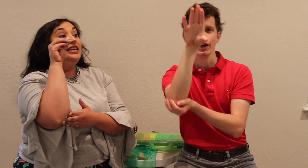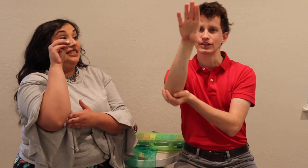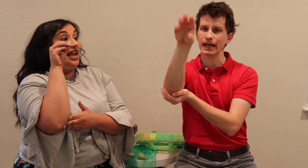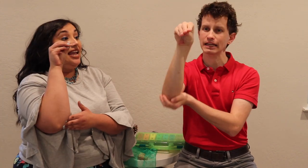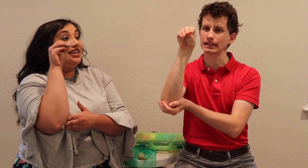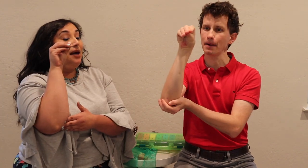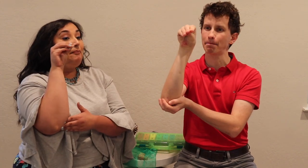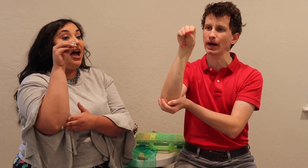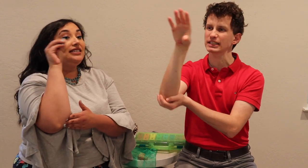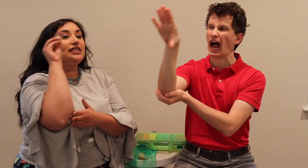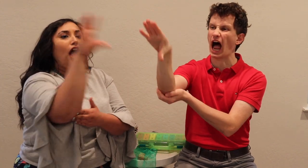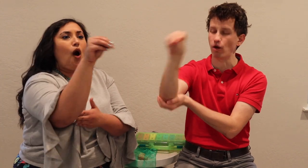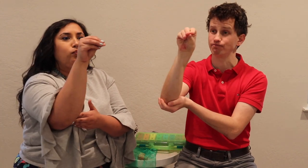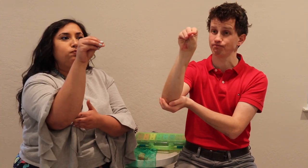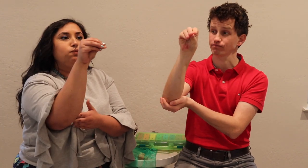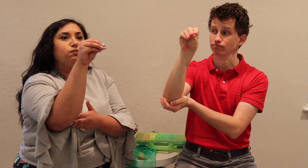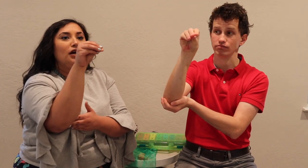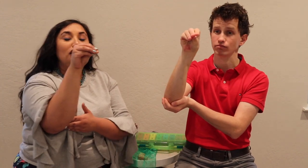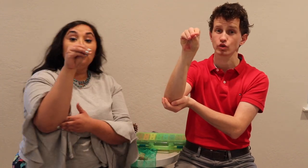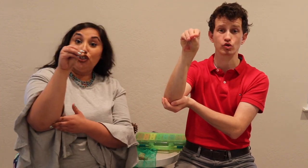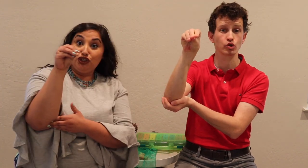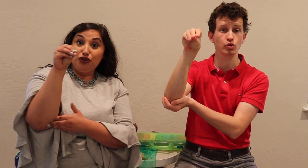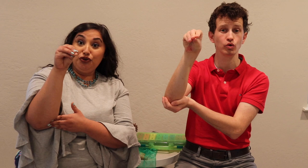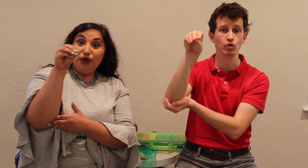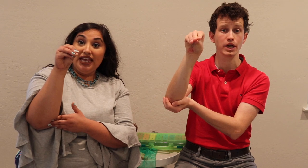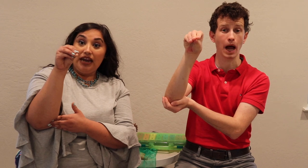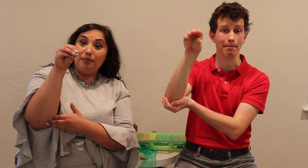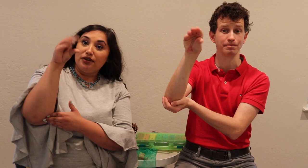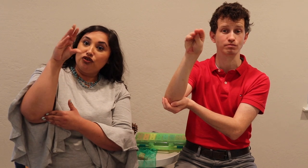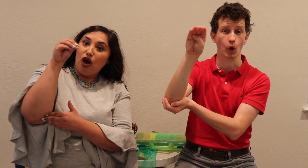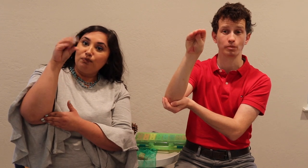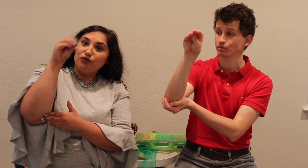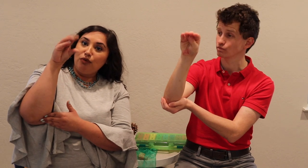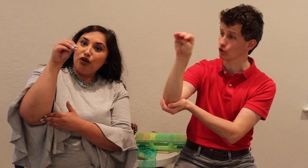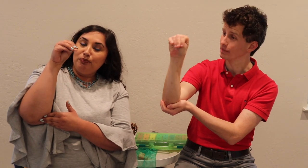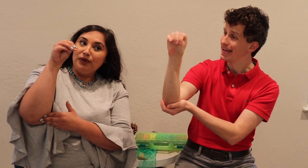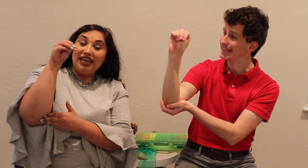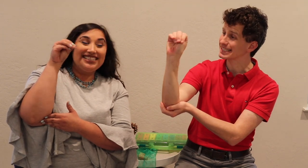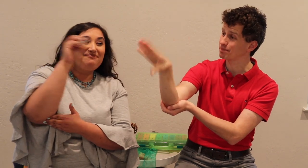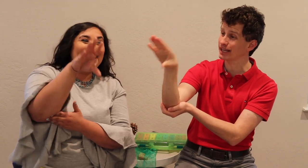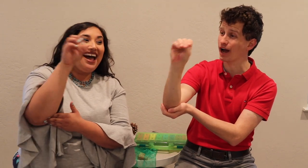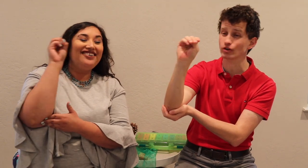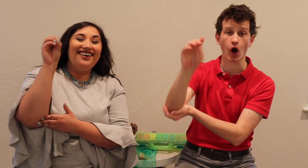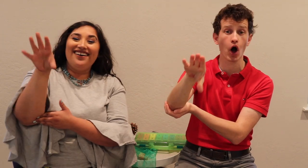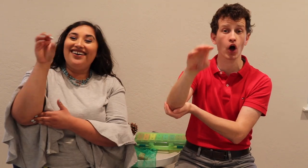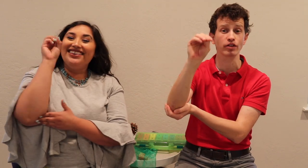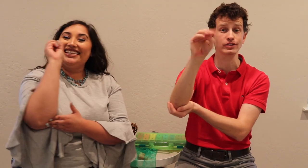Take a bite, chew it up, and spit out all the